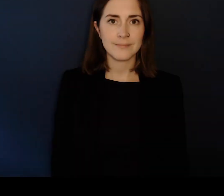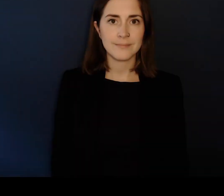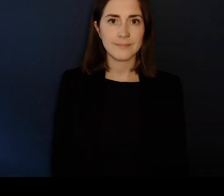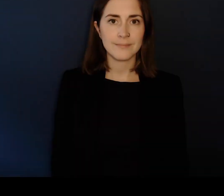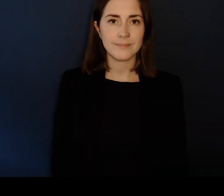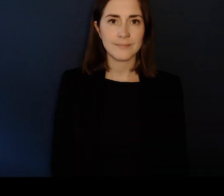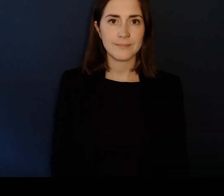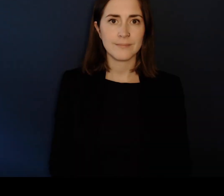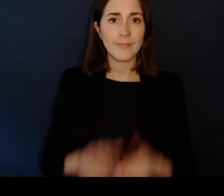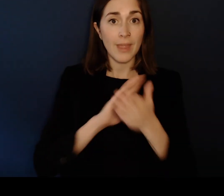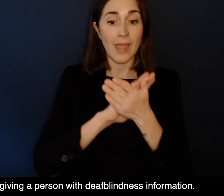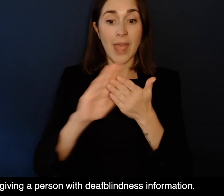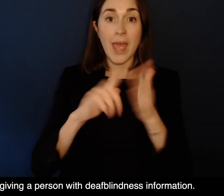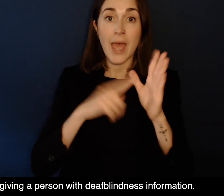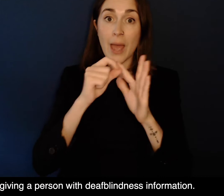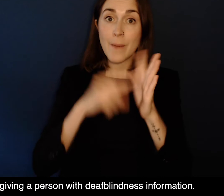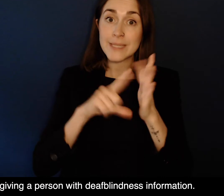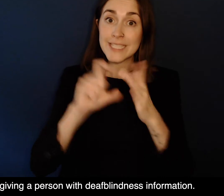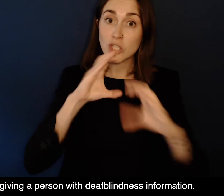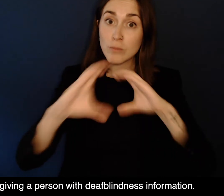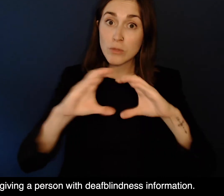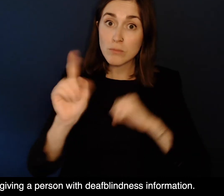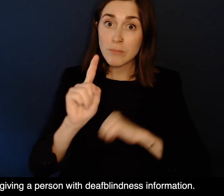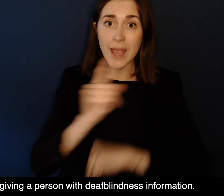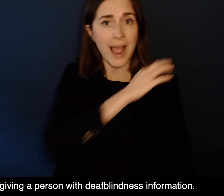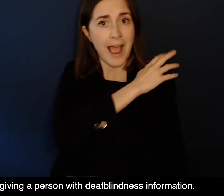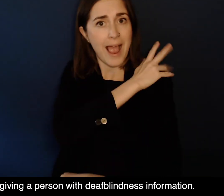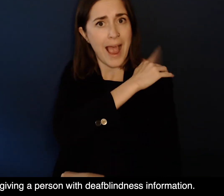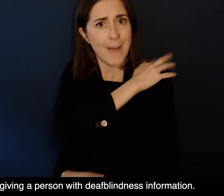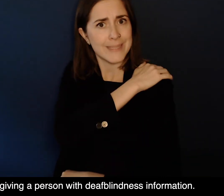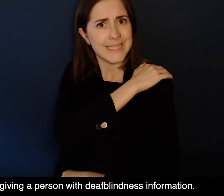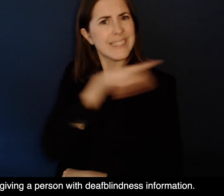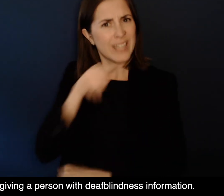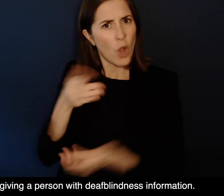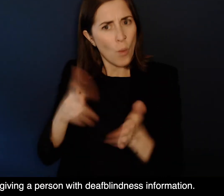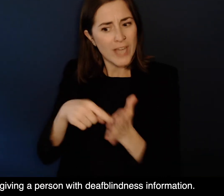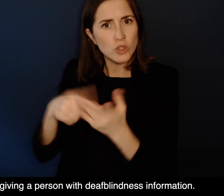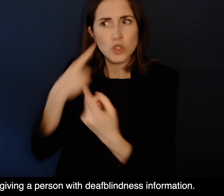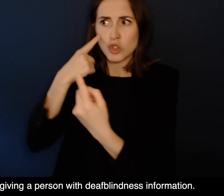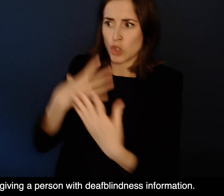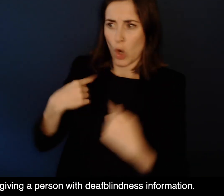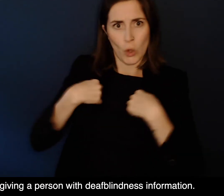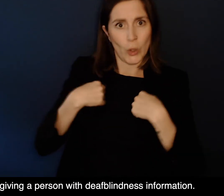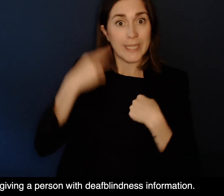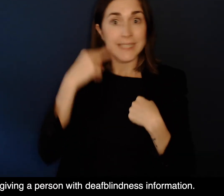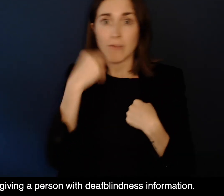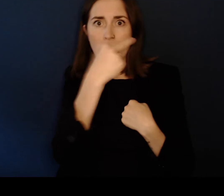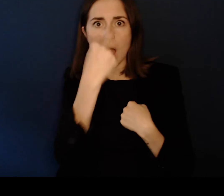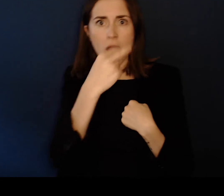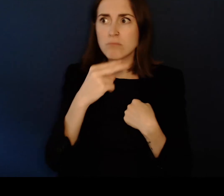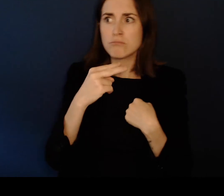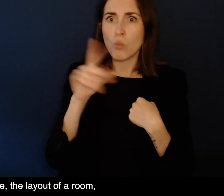using haptics appear on screen Social haptic communication is a tactile way Of giving a person with deafblindness information